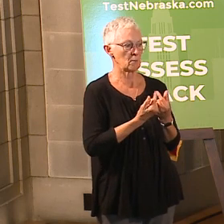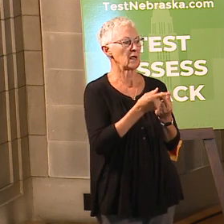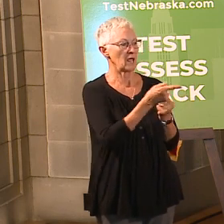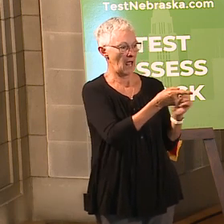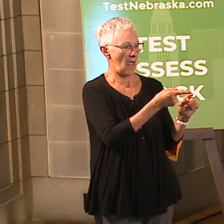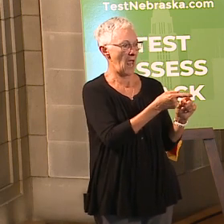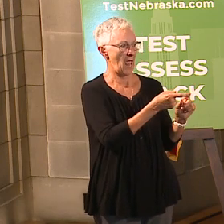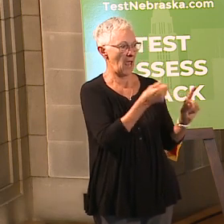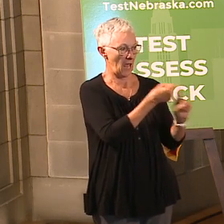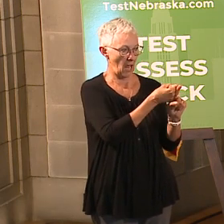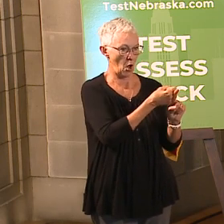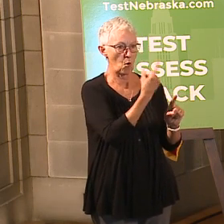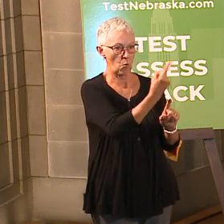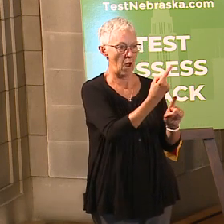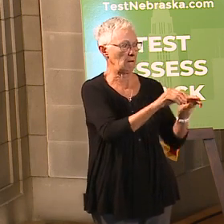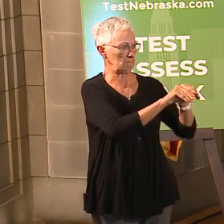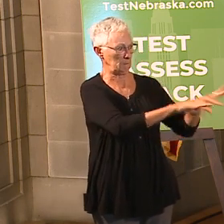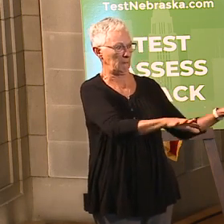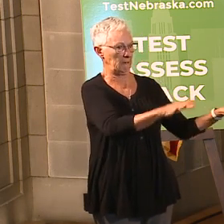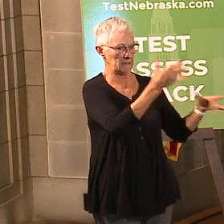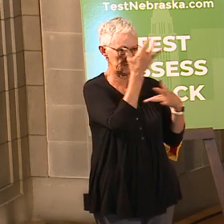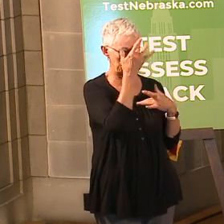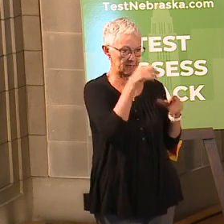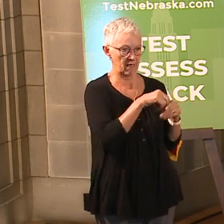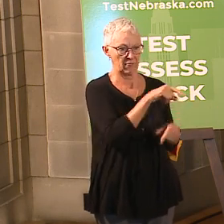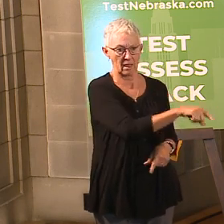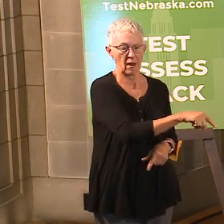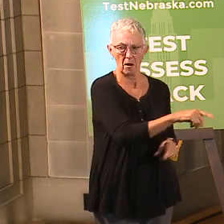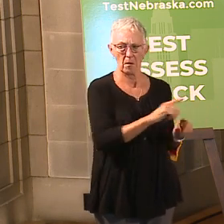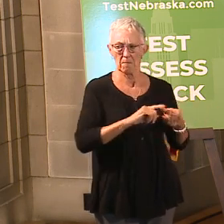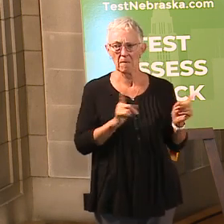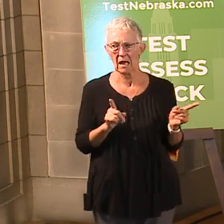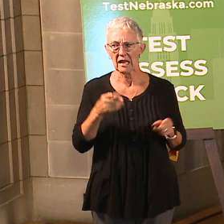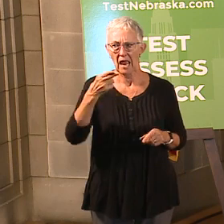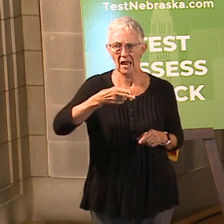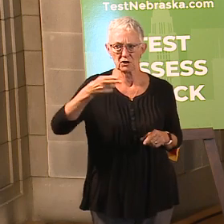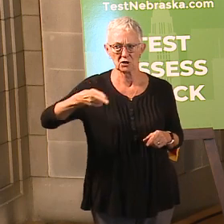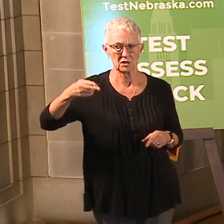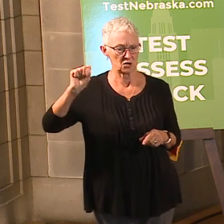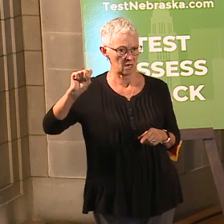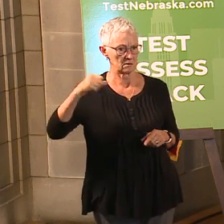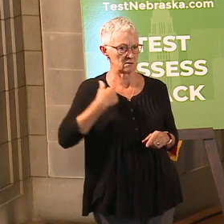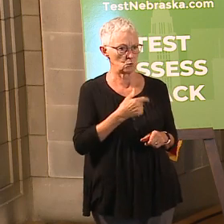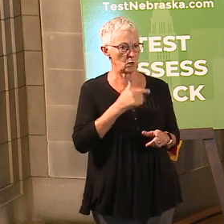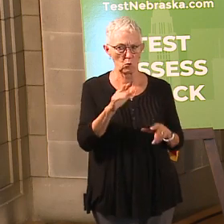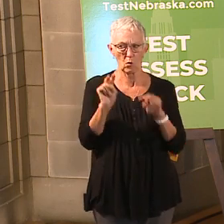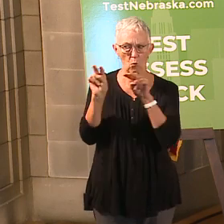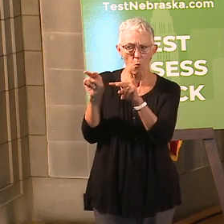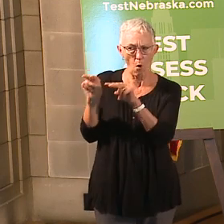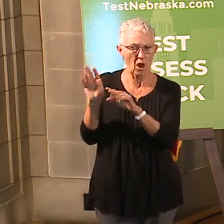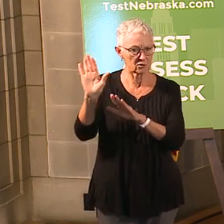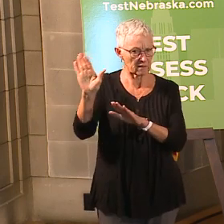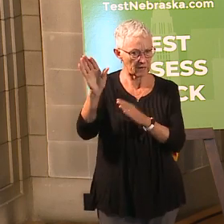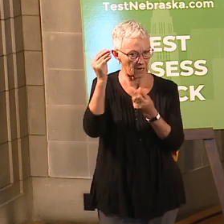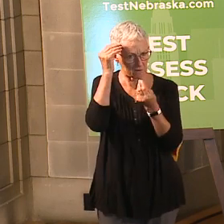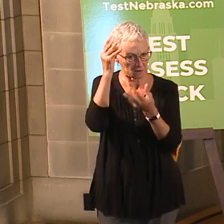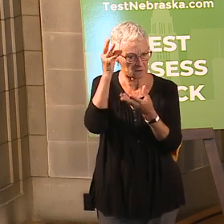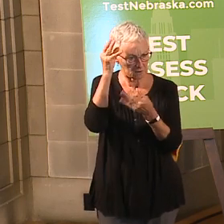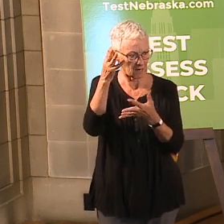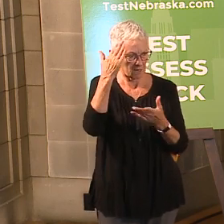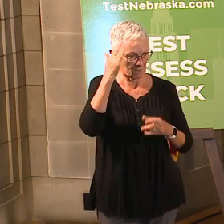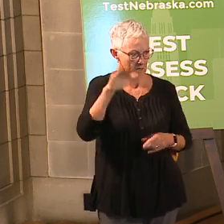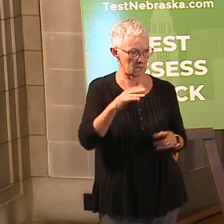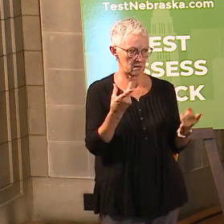In fact, I appreciate Angie and others as they're kind of ramping up at HHS to look at data at a scale level. know Dr.